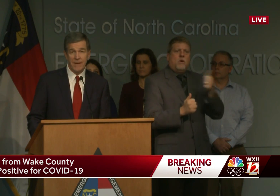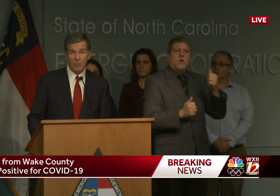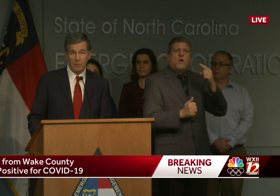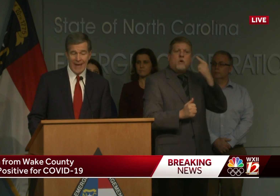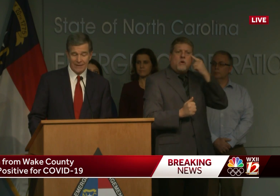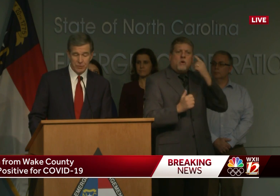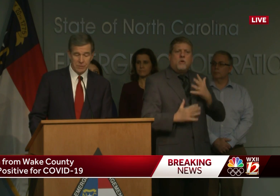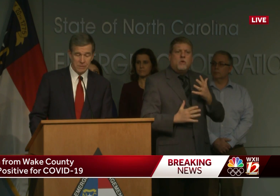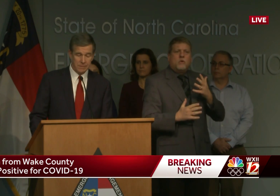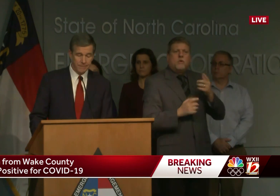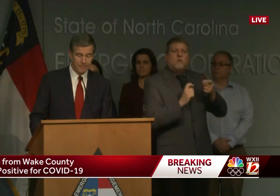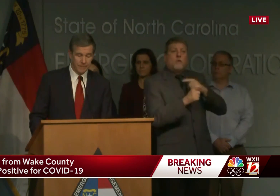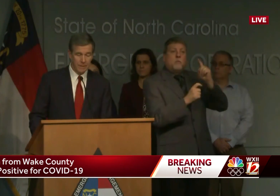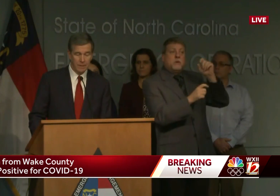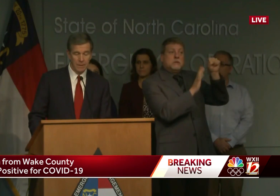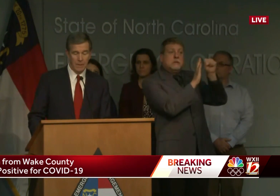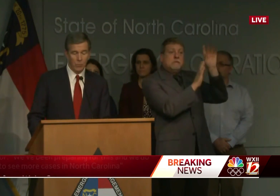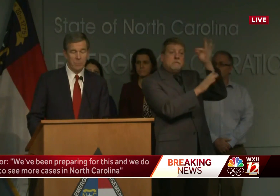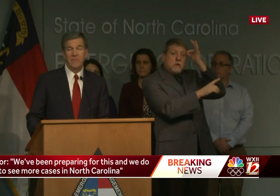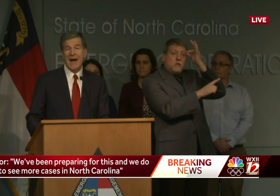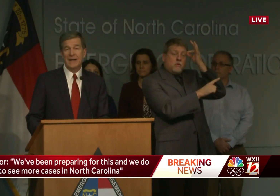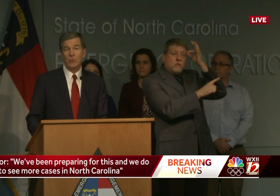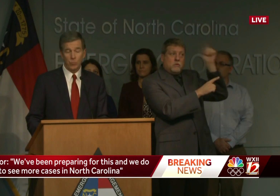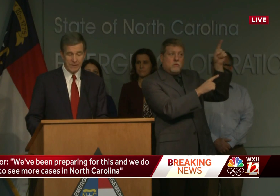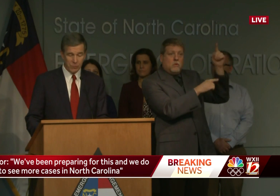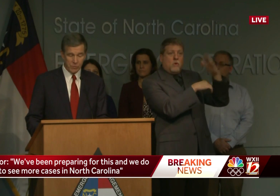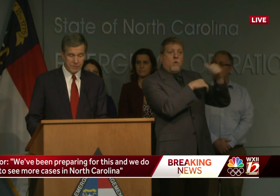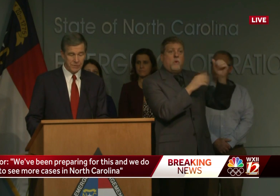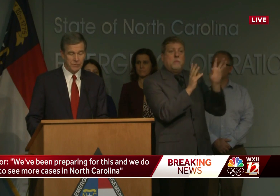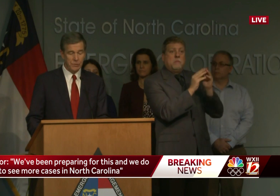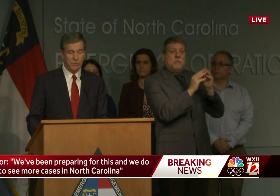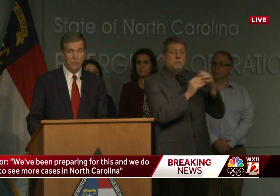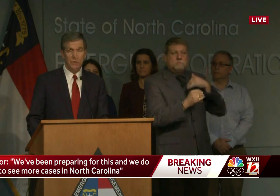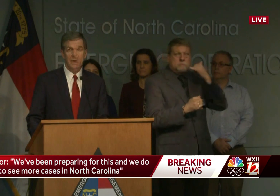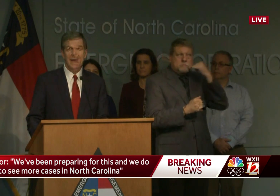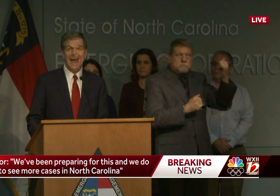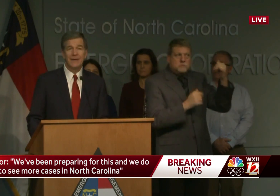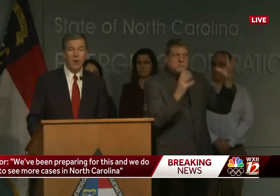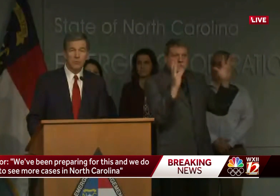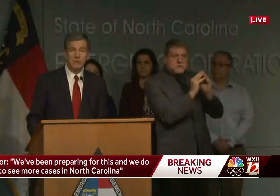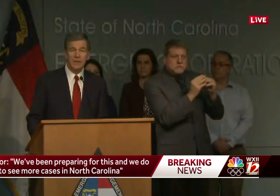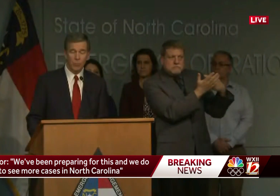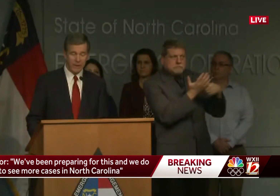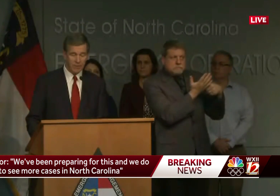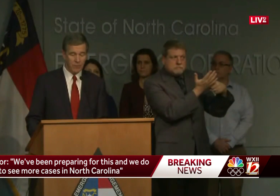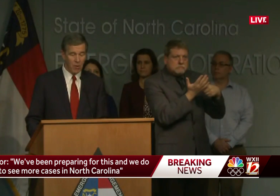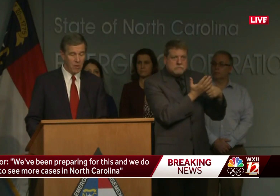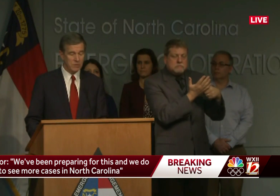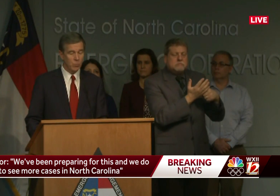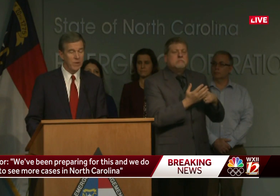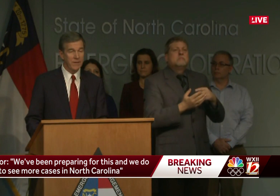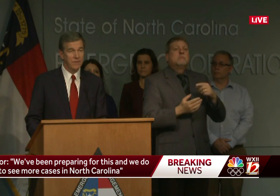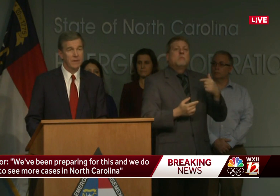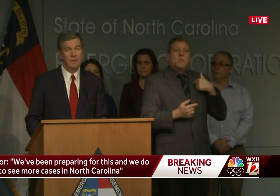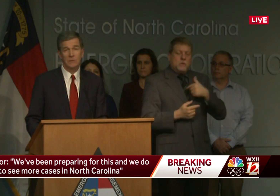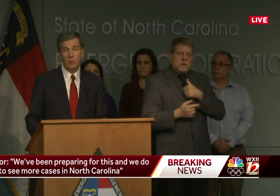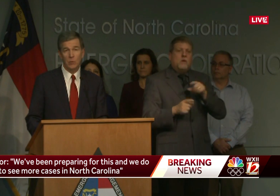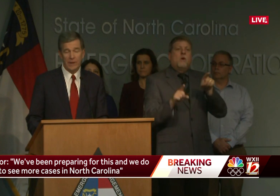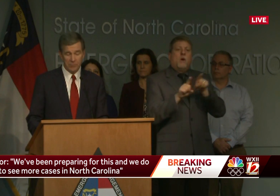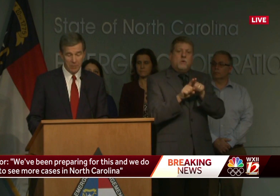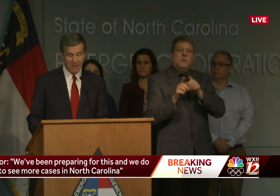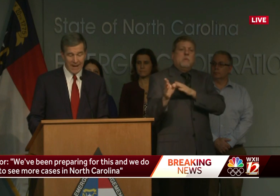on federal actions. We're providing resources to and hosting regular calls with